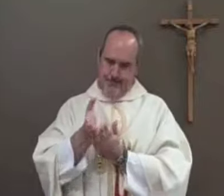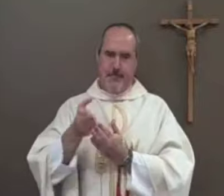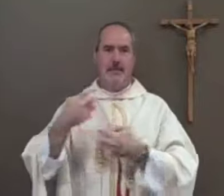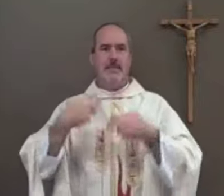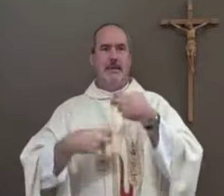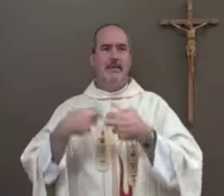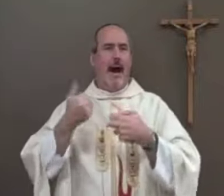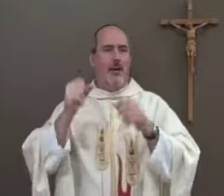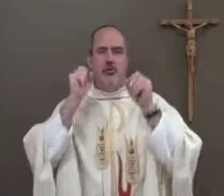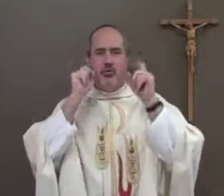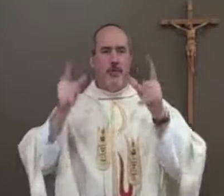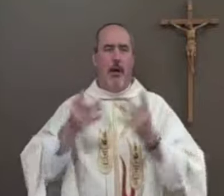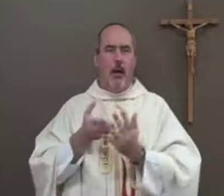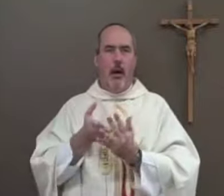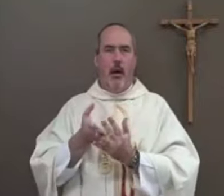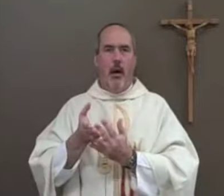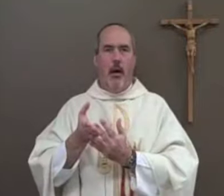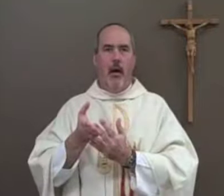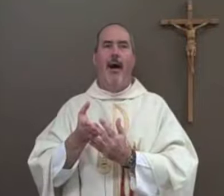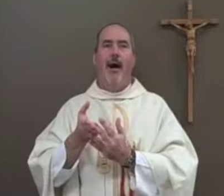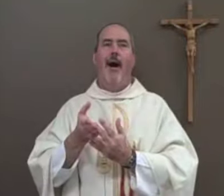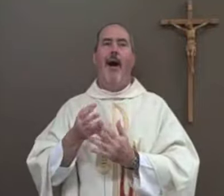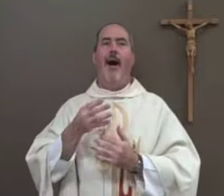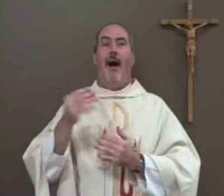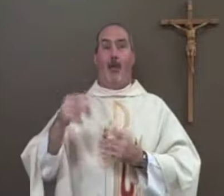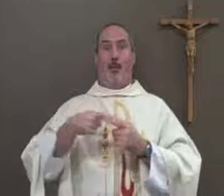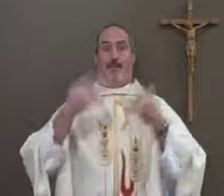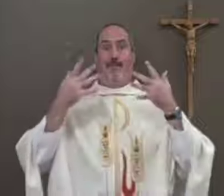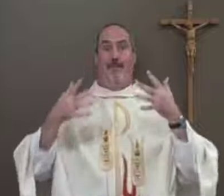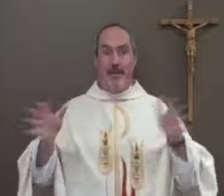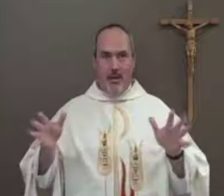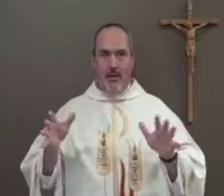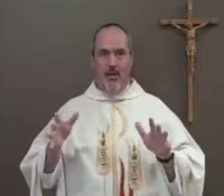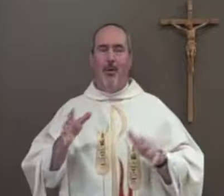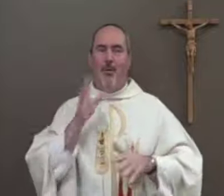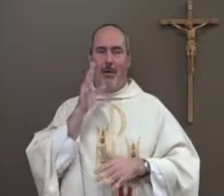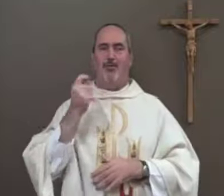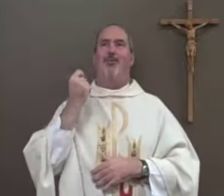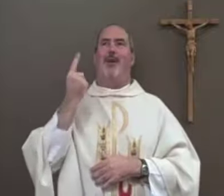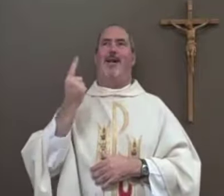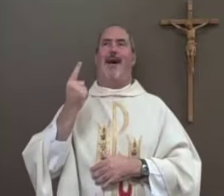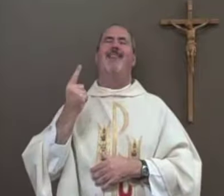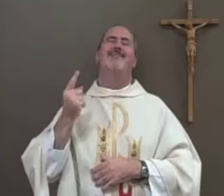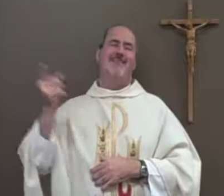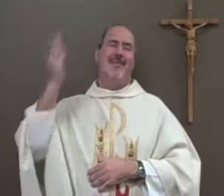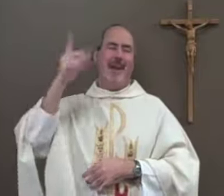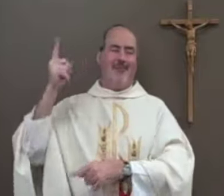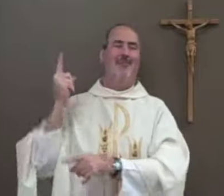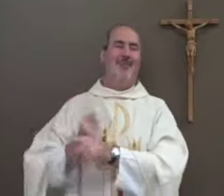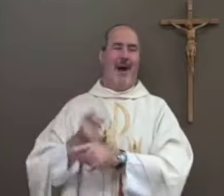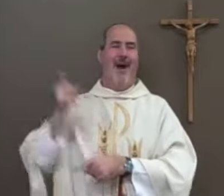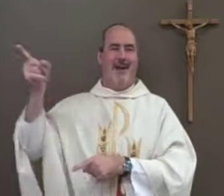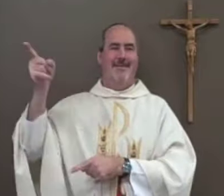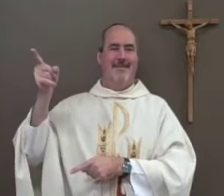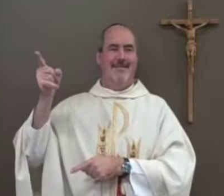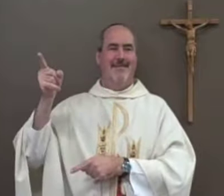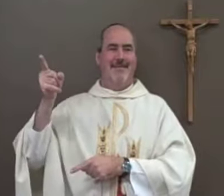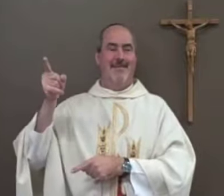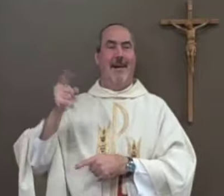lead us, we can get through any surprises or any difficult time. And then we'll realize that God was right.